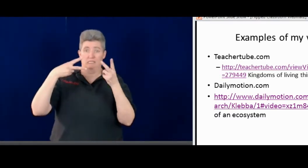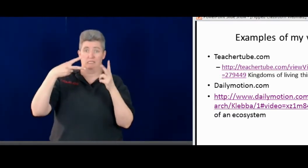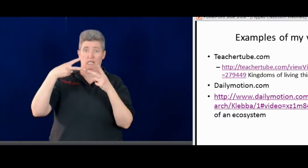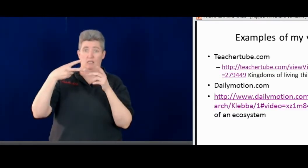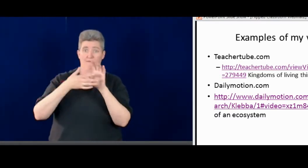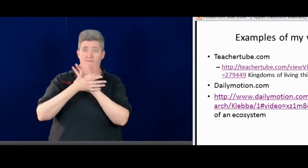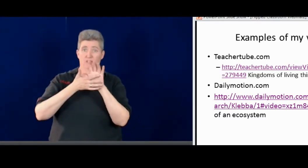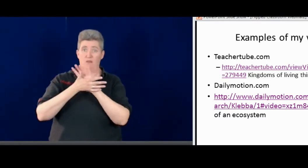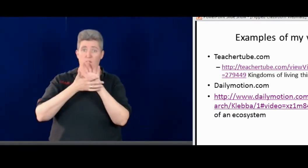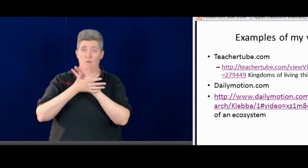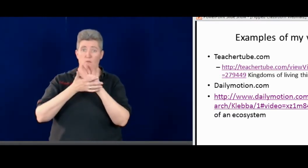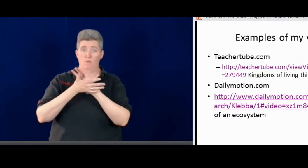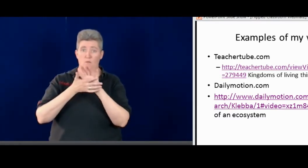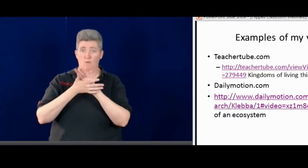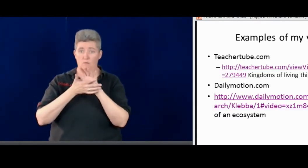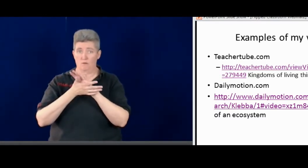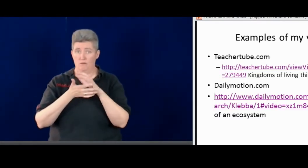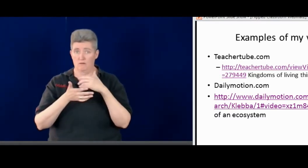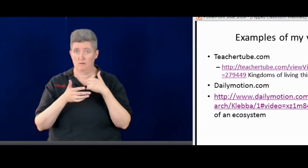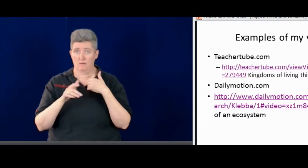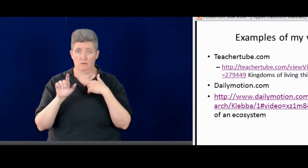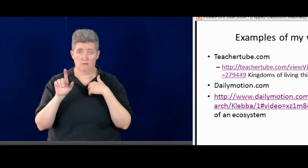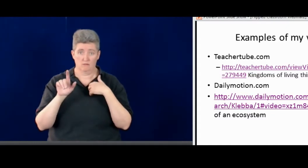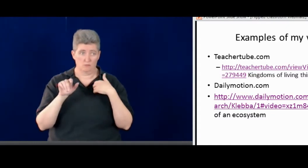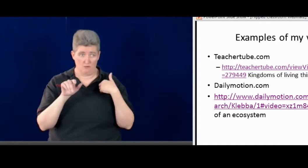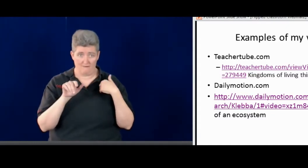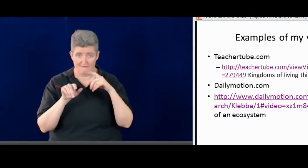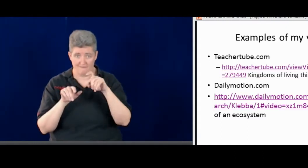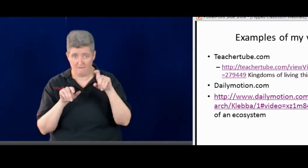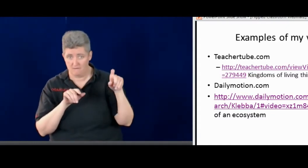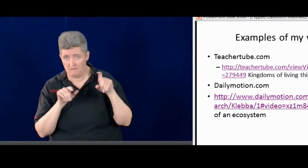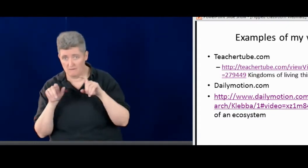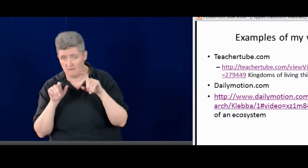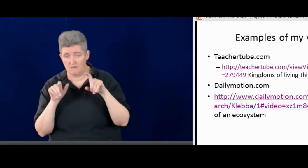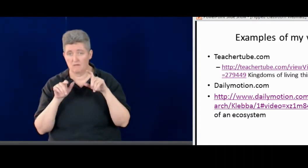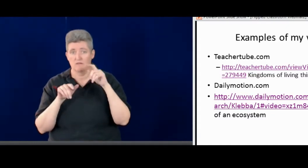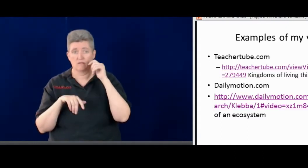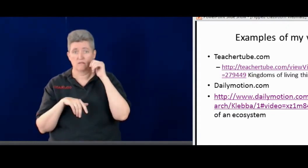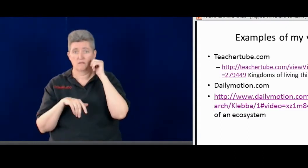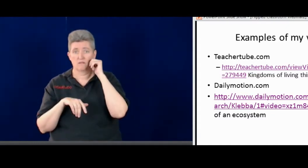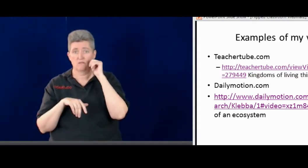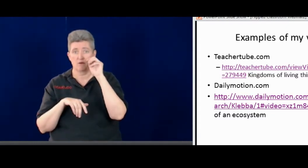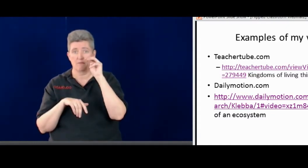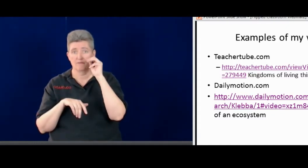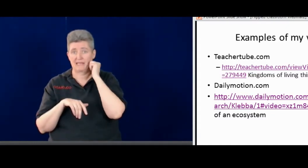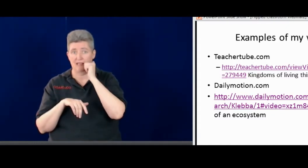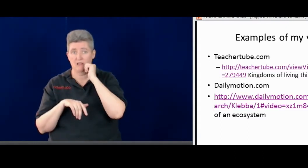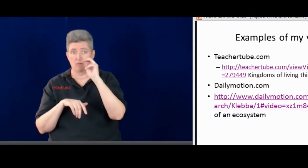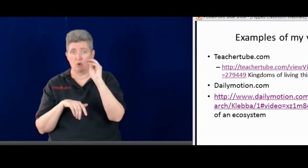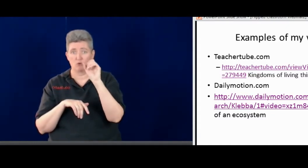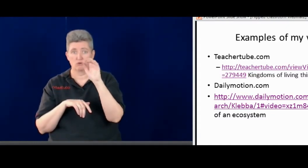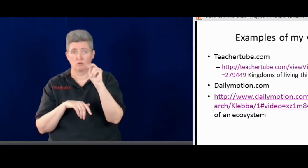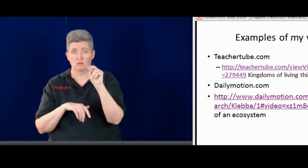Okay, we're going to go ahead and continue. So we have a second video. Do we have that set up that we could show?